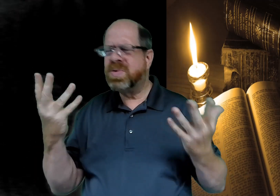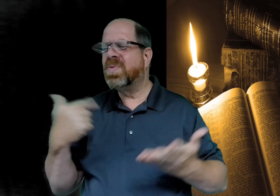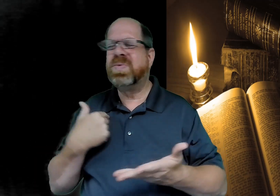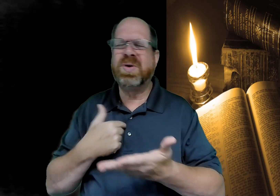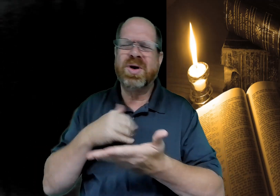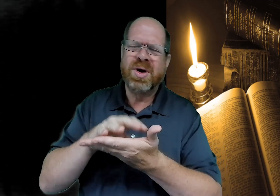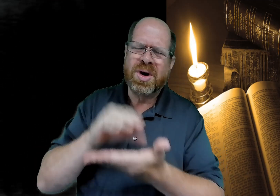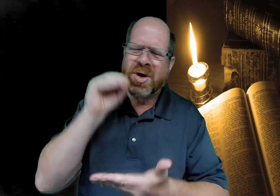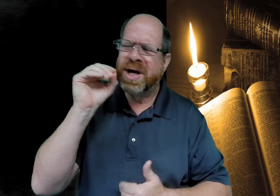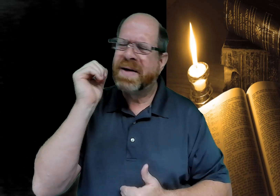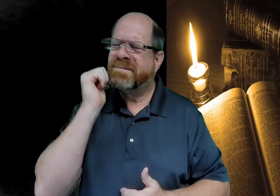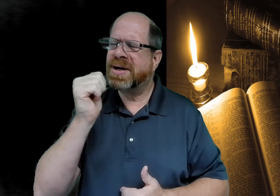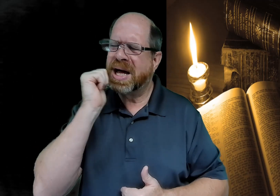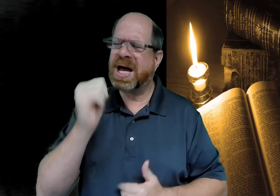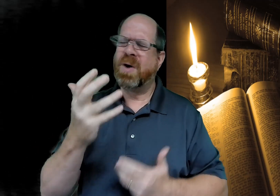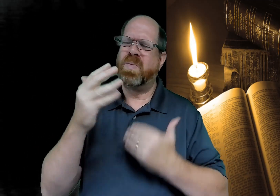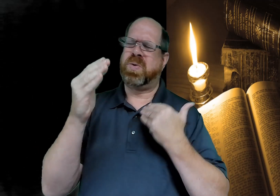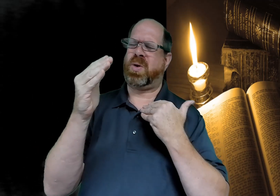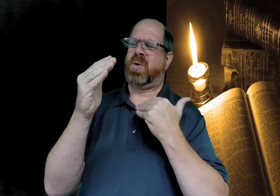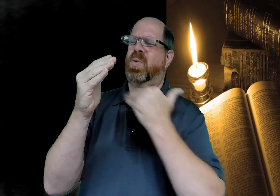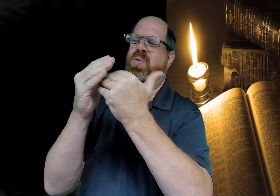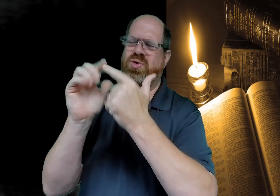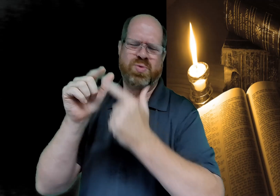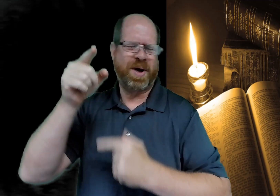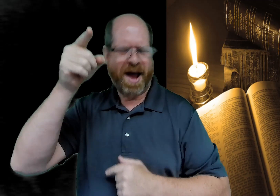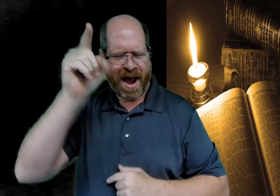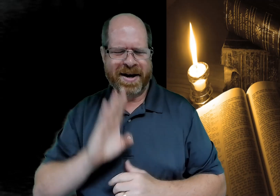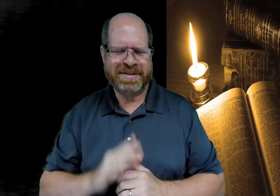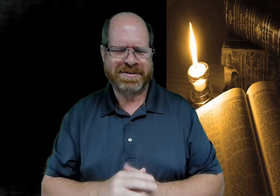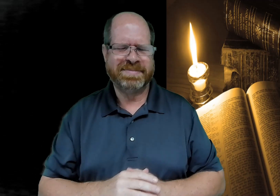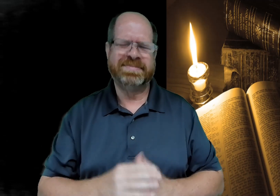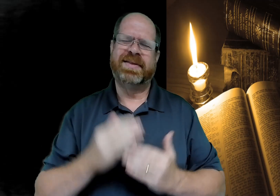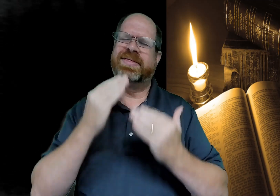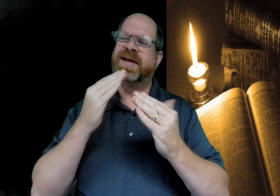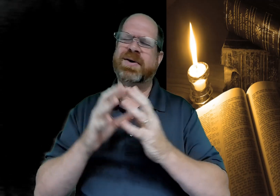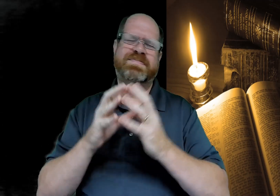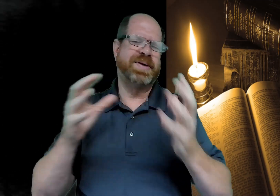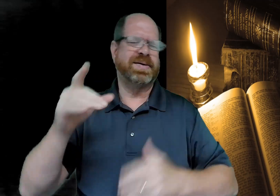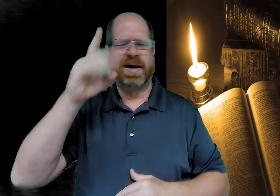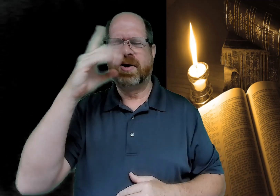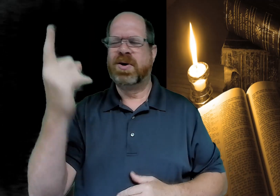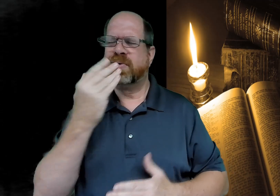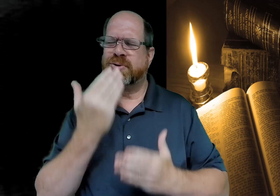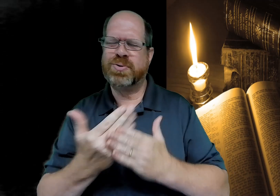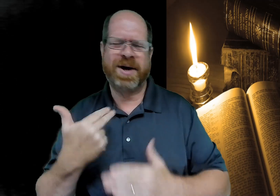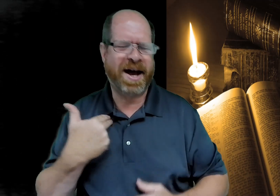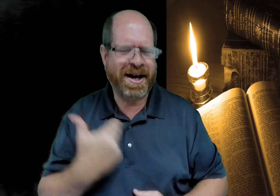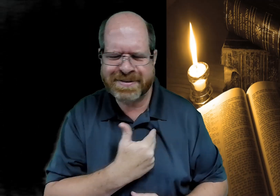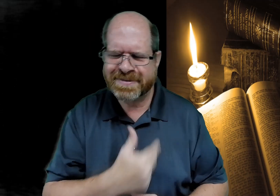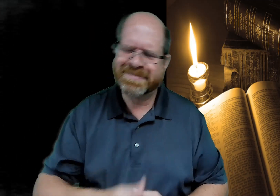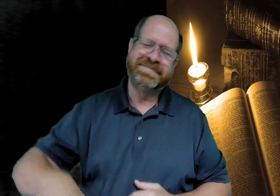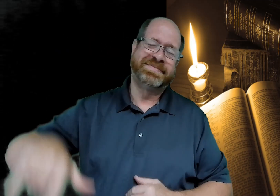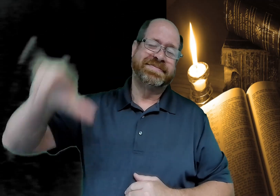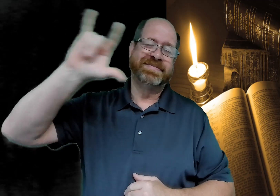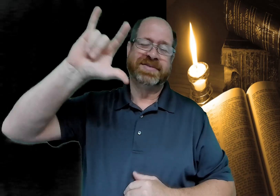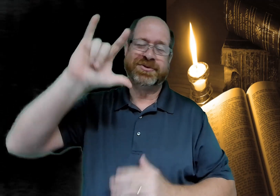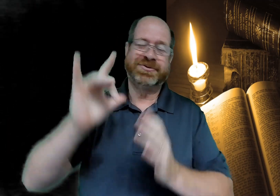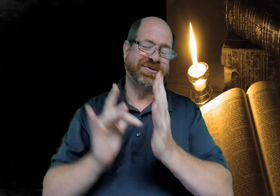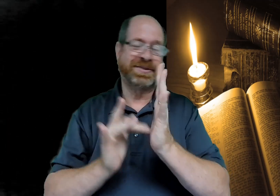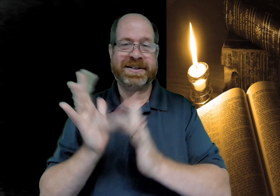minds to learn every day because we want to be closer to you you're always so good to us we